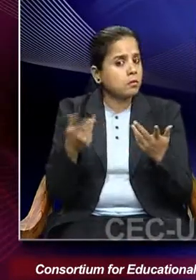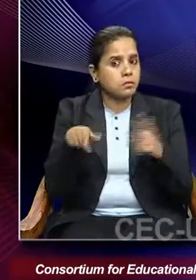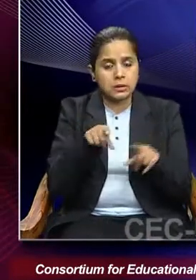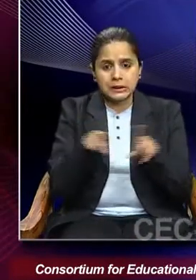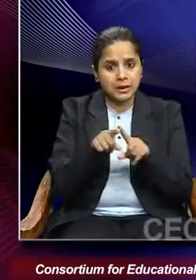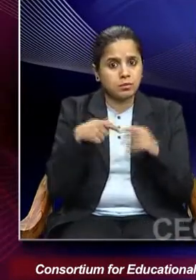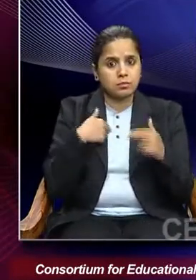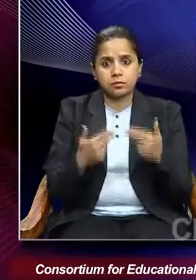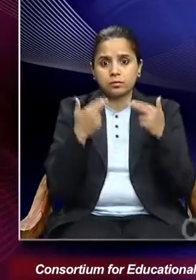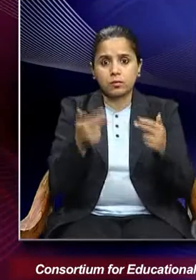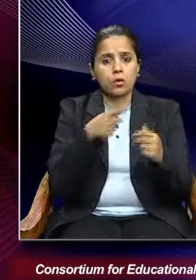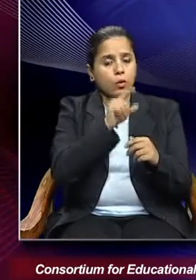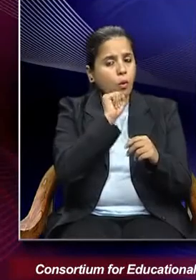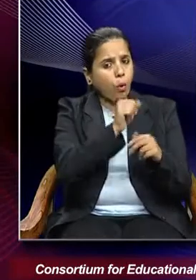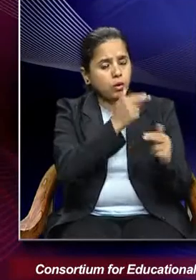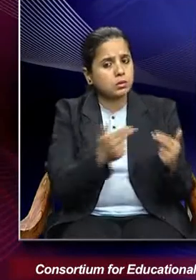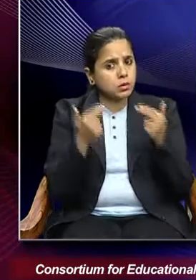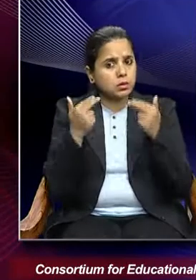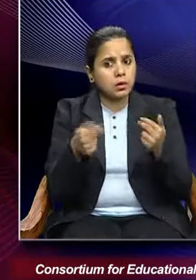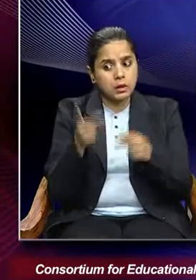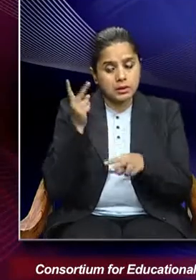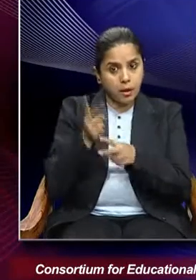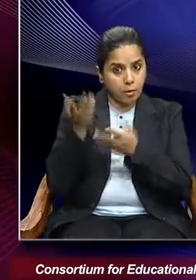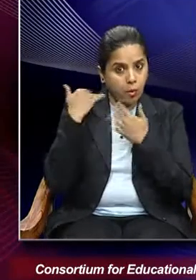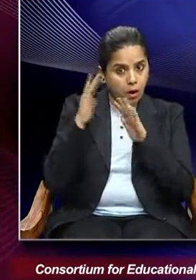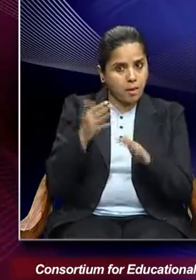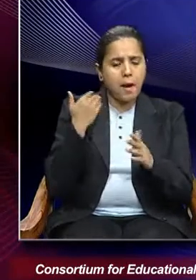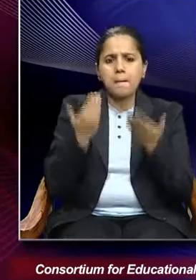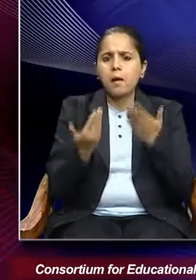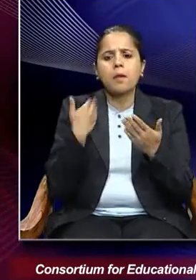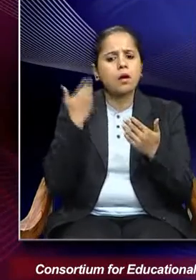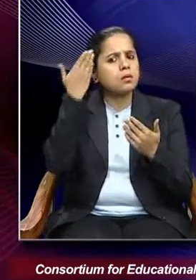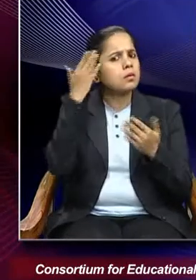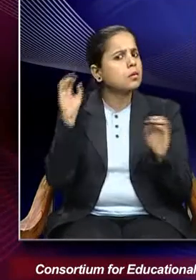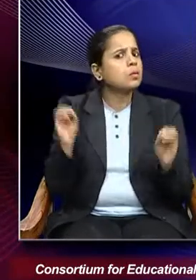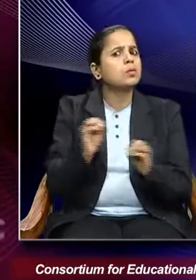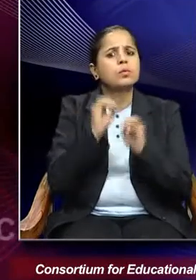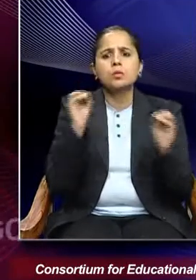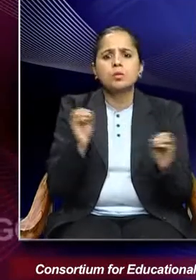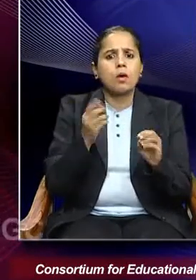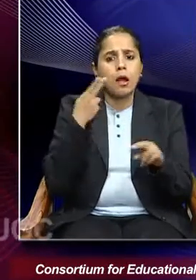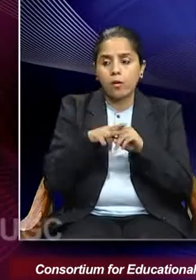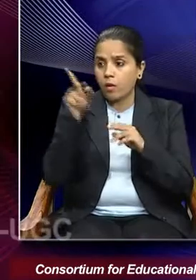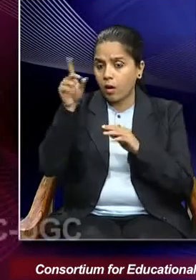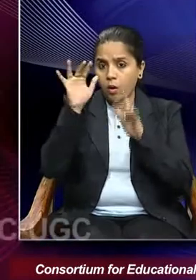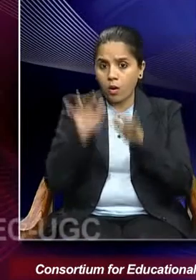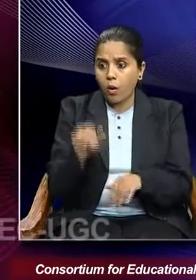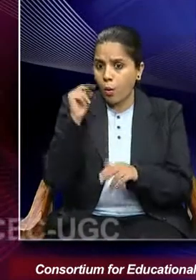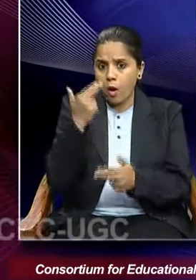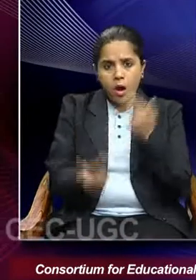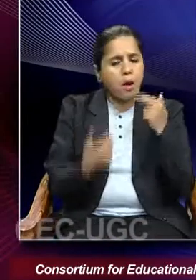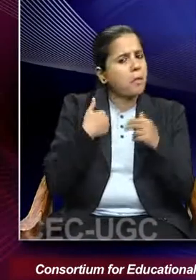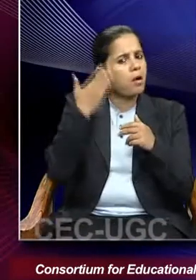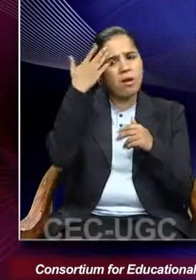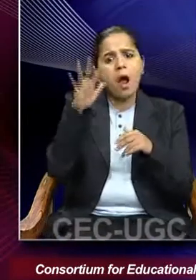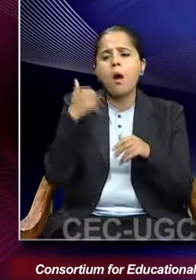this autobiography existed we would not really have known the kind of life journey